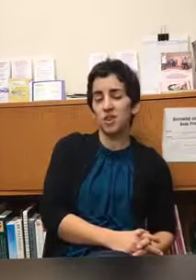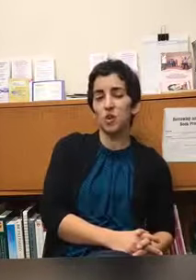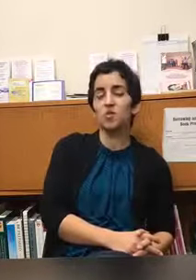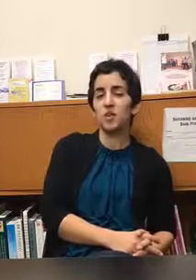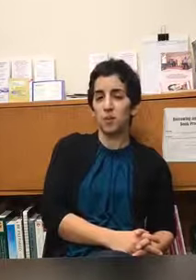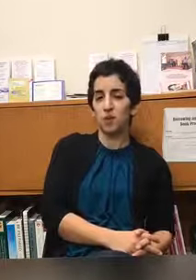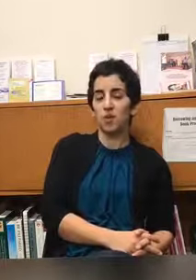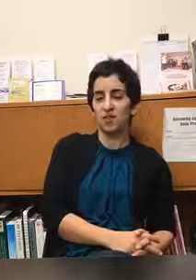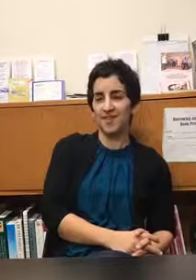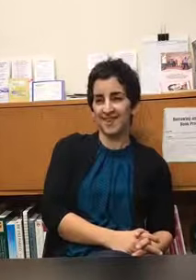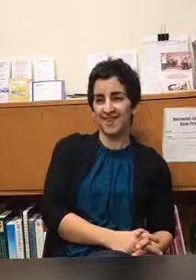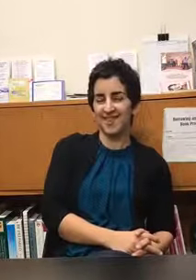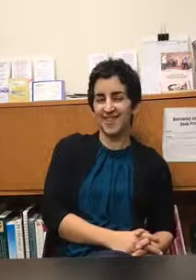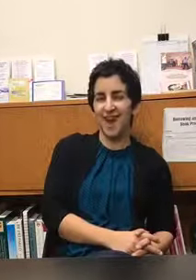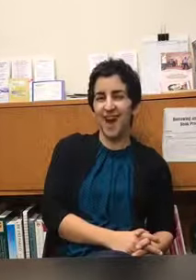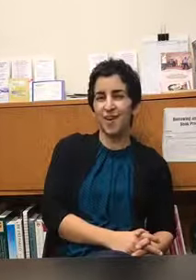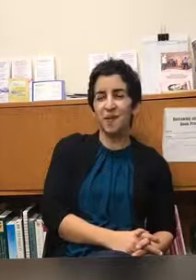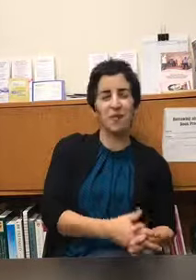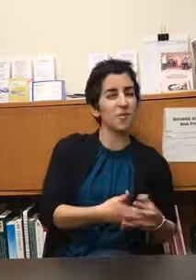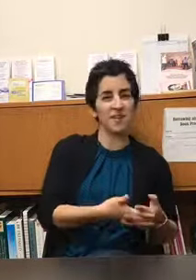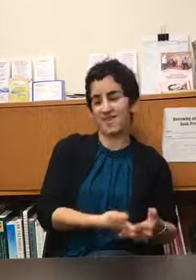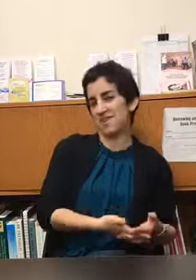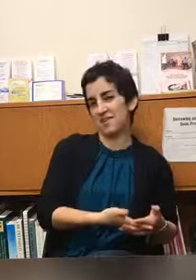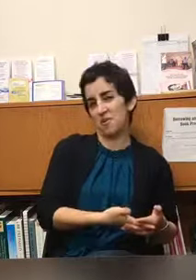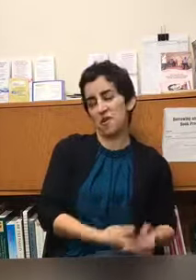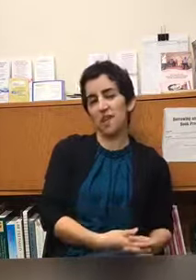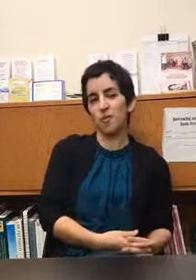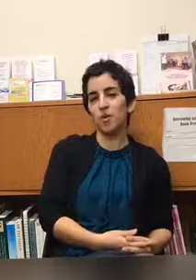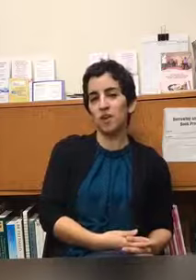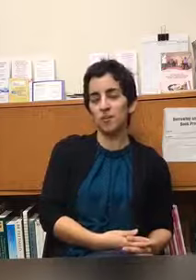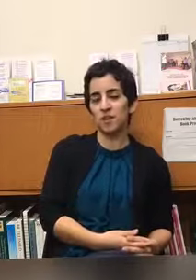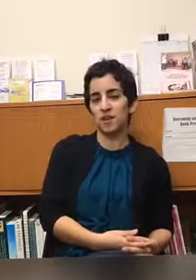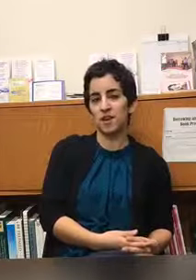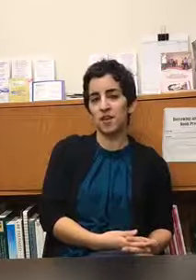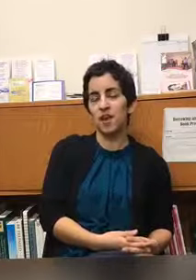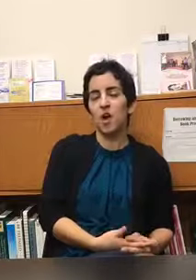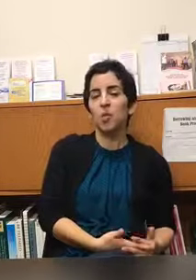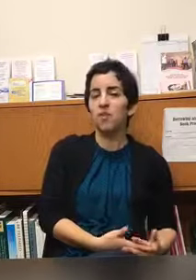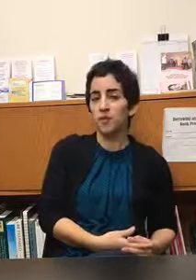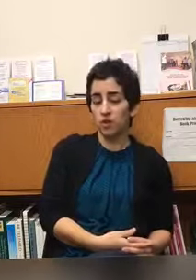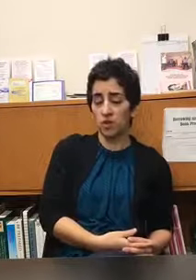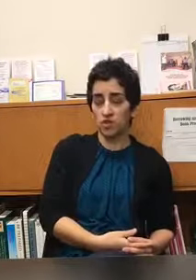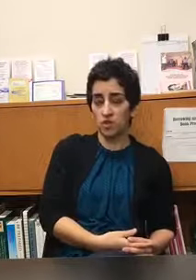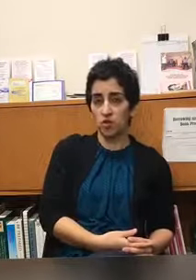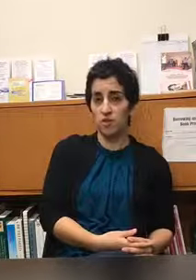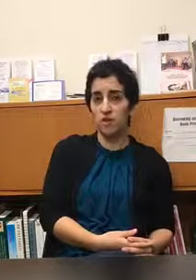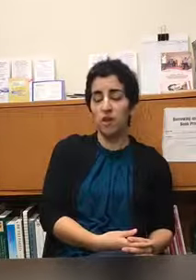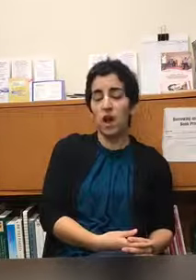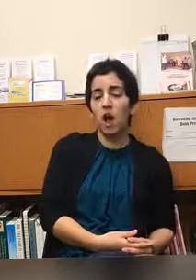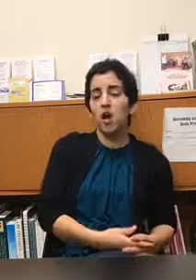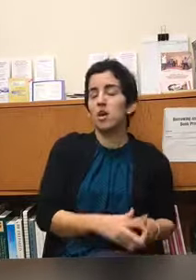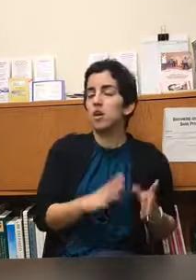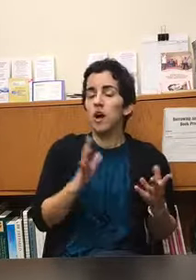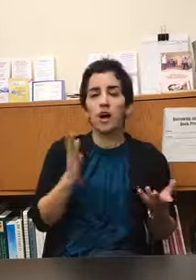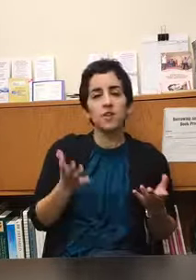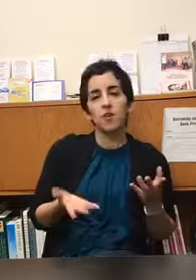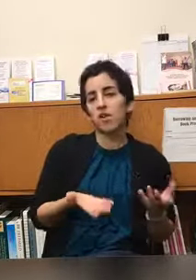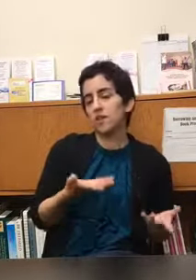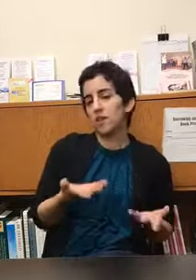no typical session everyone is different everyone comes in with different concerns as far as a